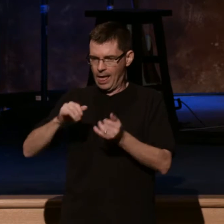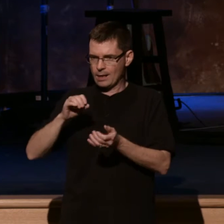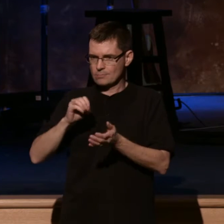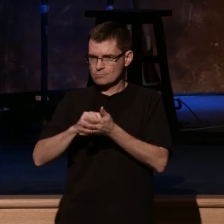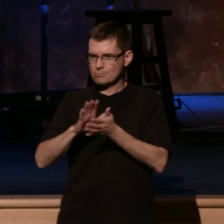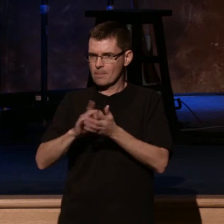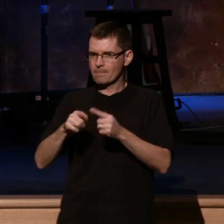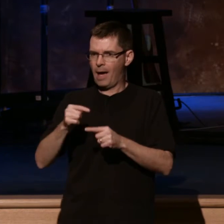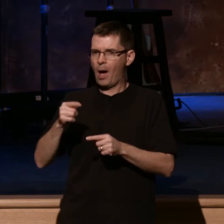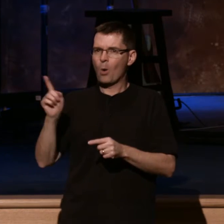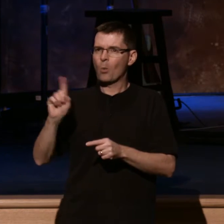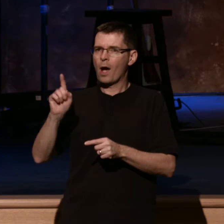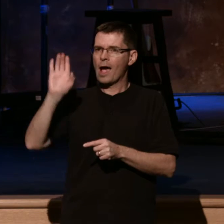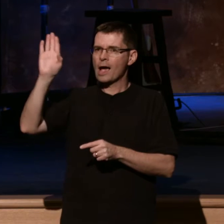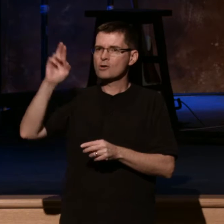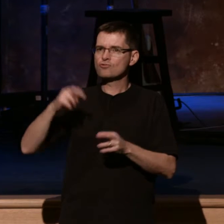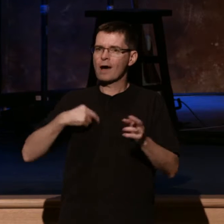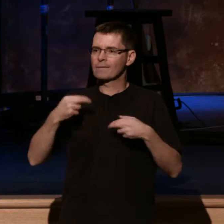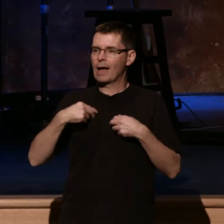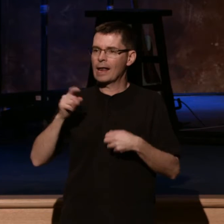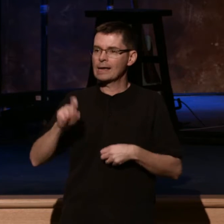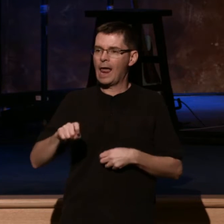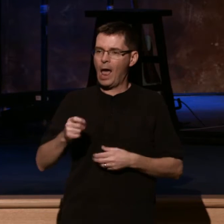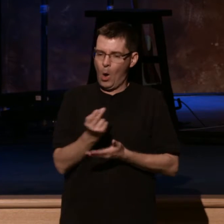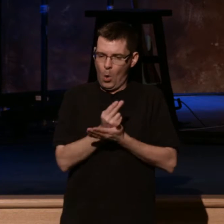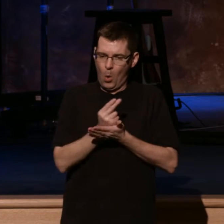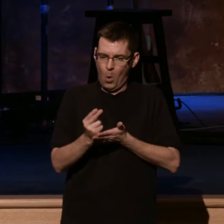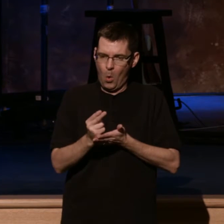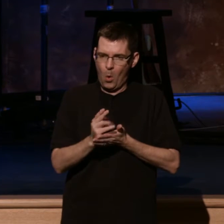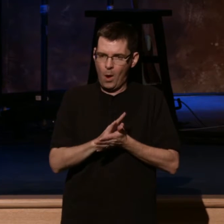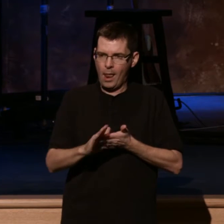it involves a holy passion for God's ultimate purposes.